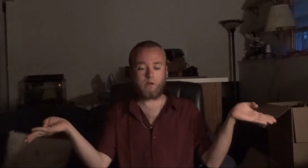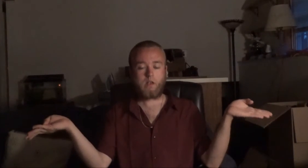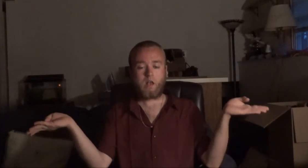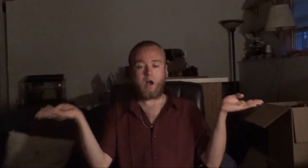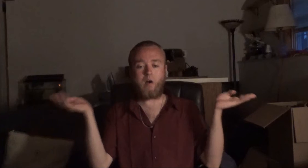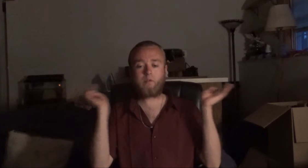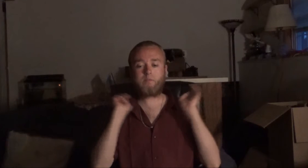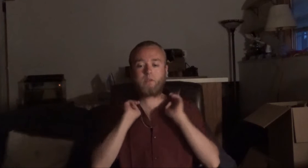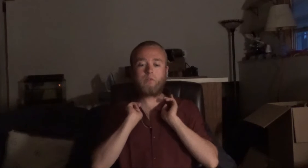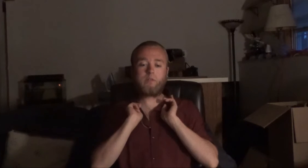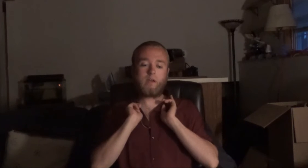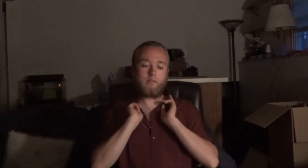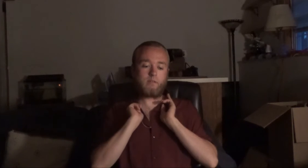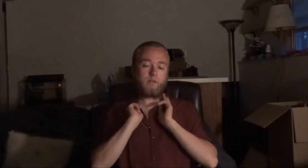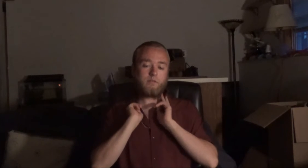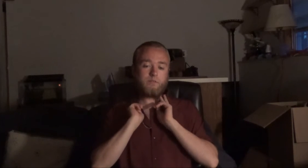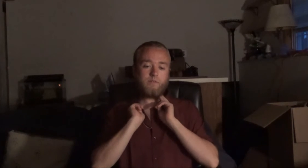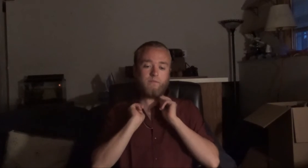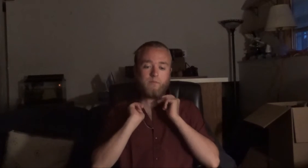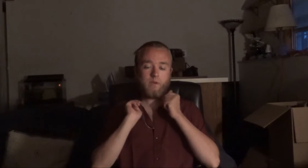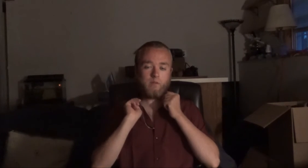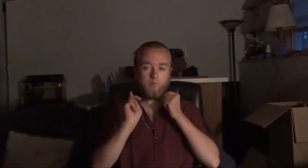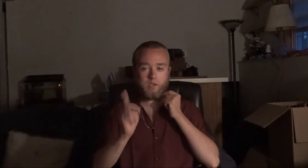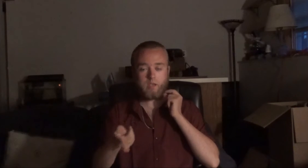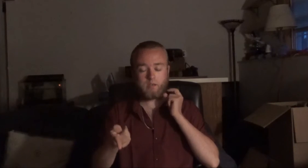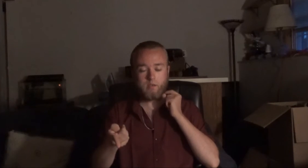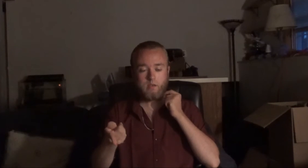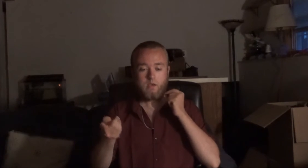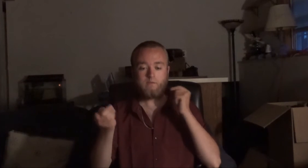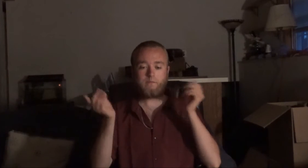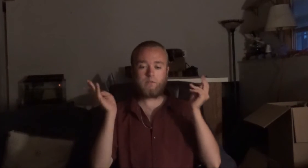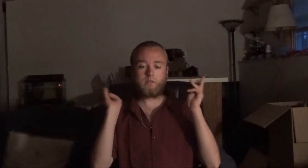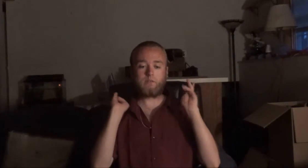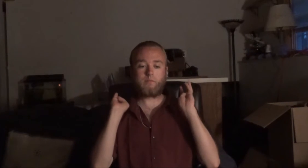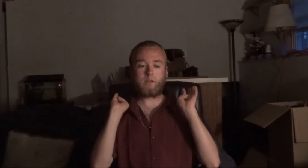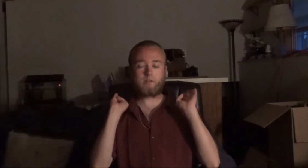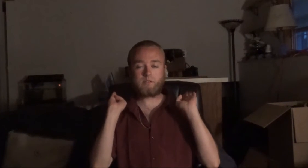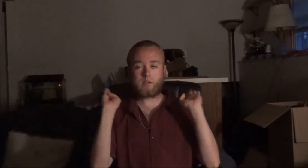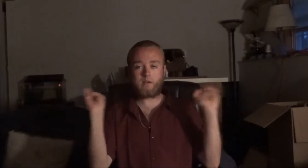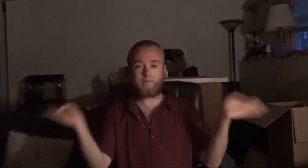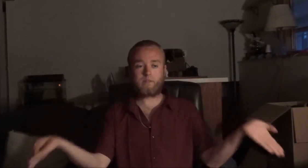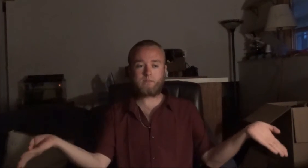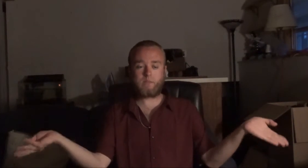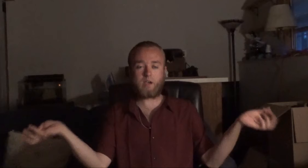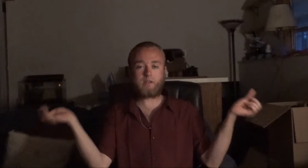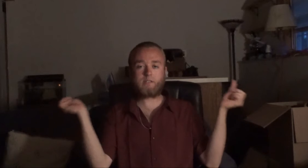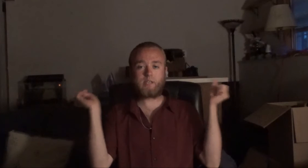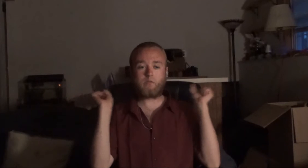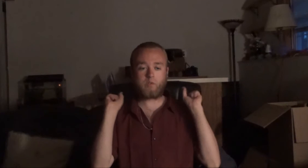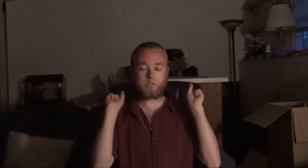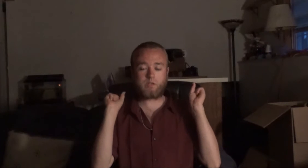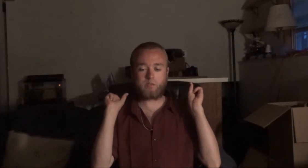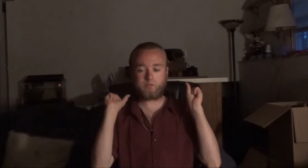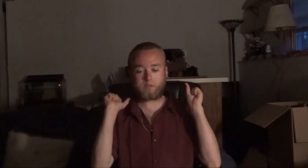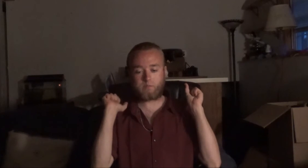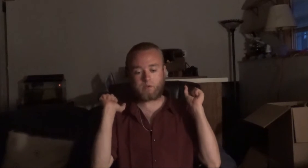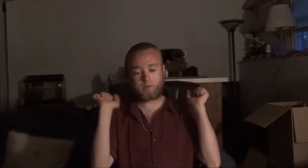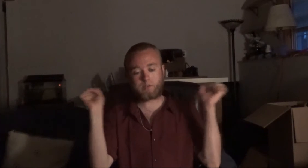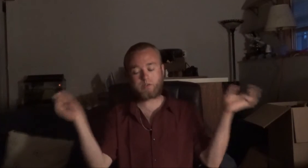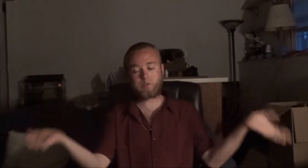I'm going to be going out of the country for about a week for another writer's conference. I'm not going to say which country I'm going to,